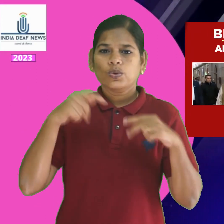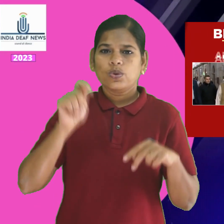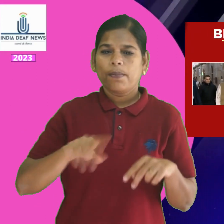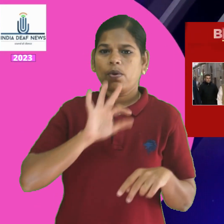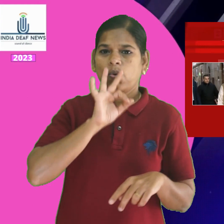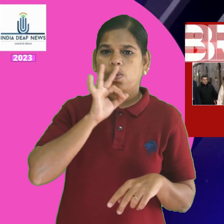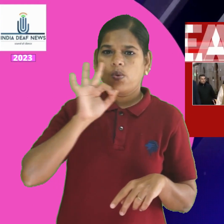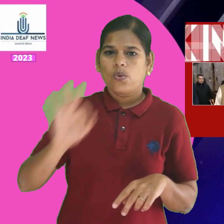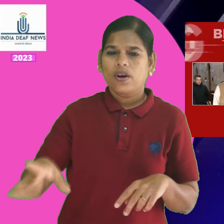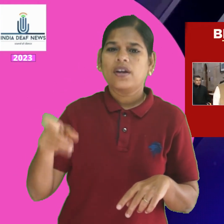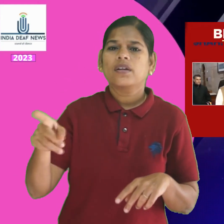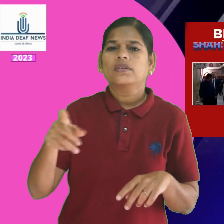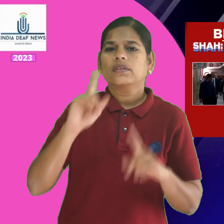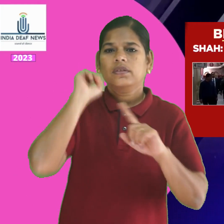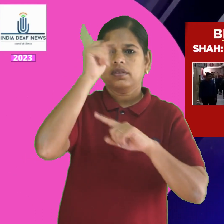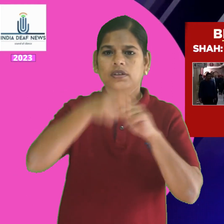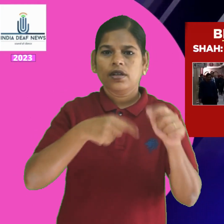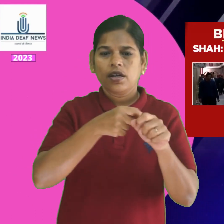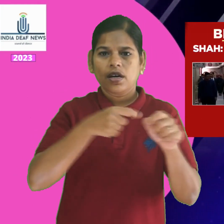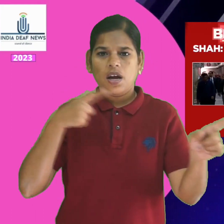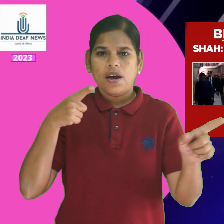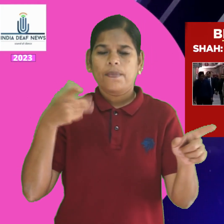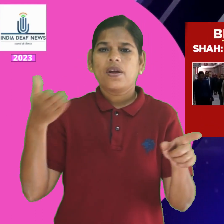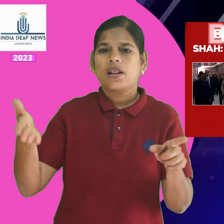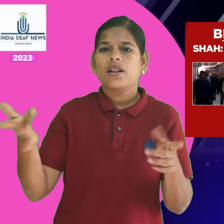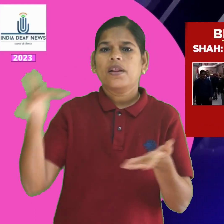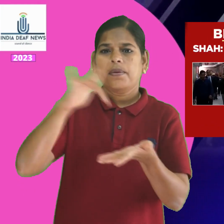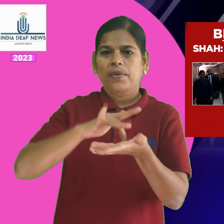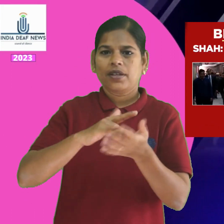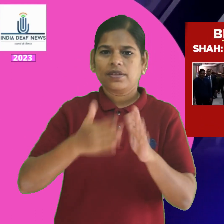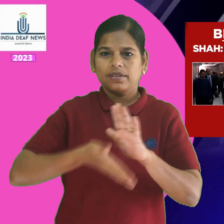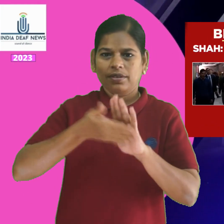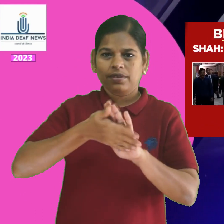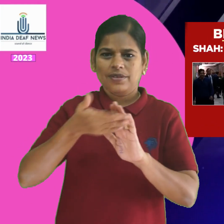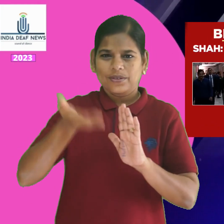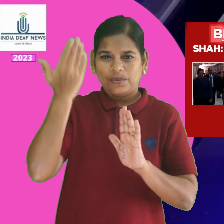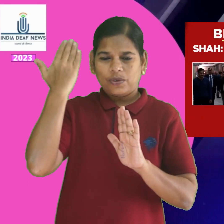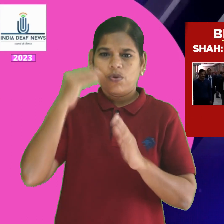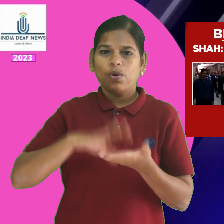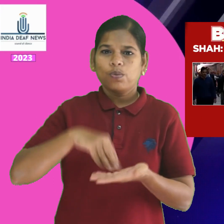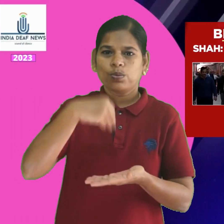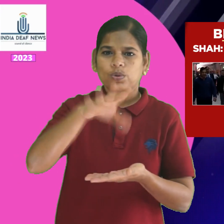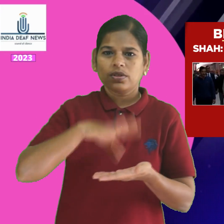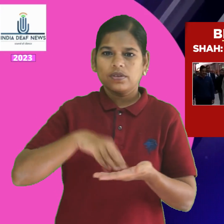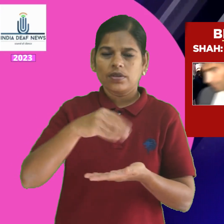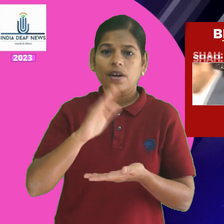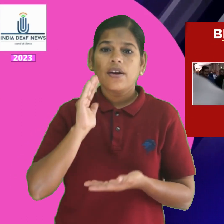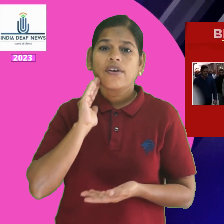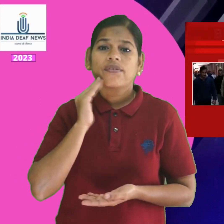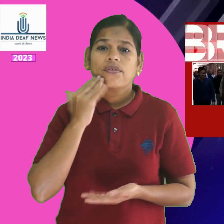The government came to power. They've immediately started work on the mandir after the Supreme Court verdict. So Amit Shah is saying that the temple will